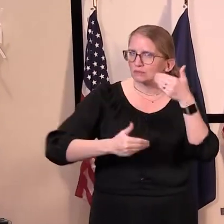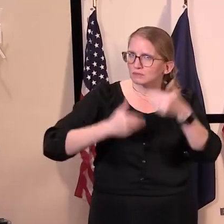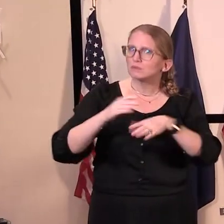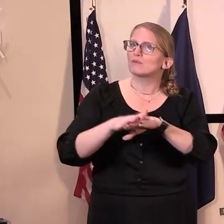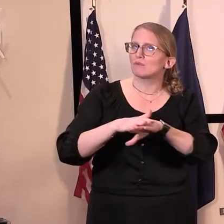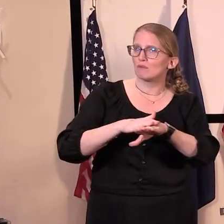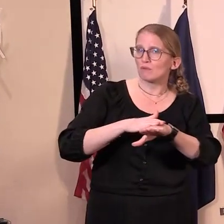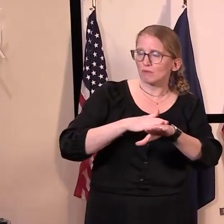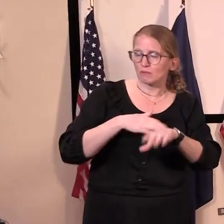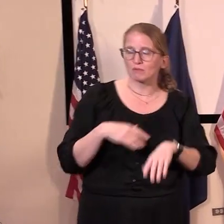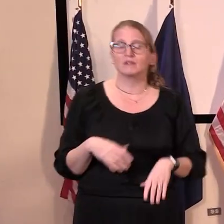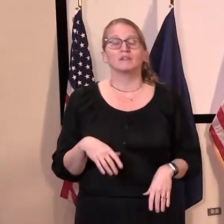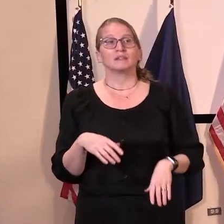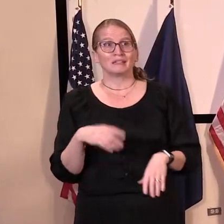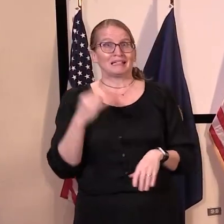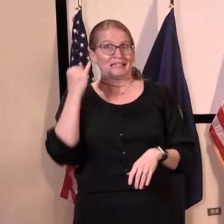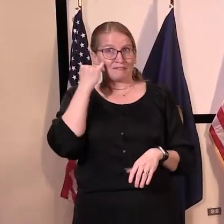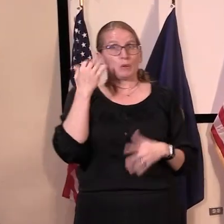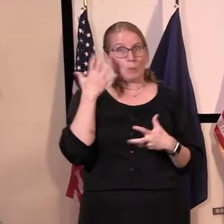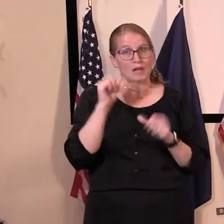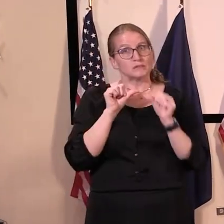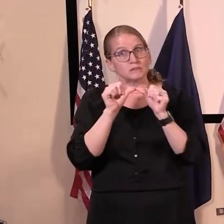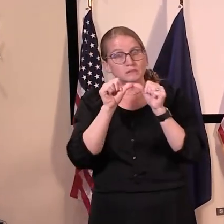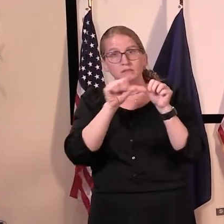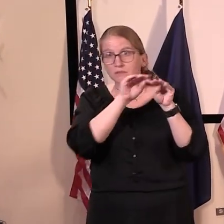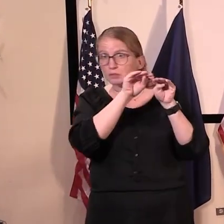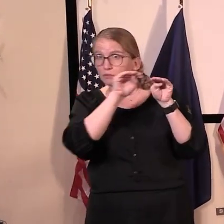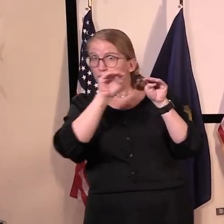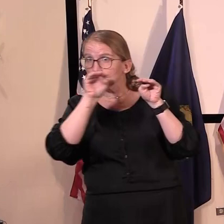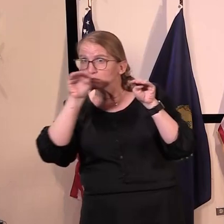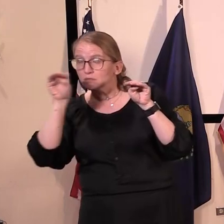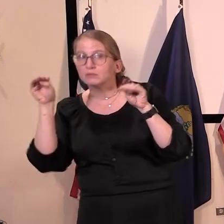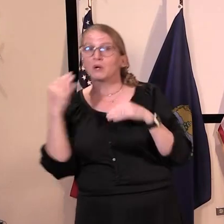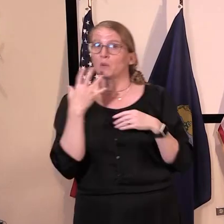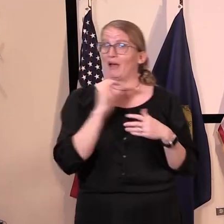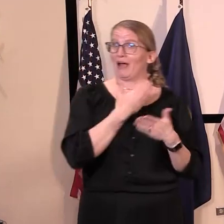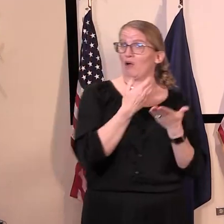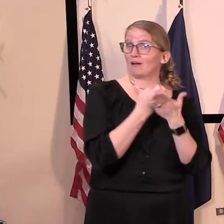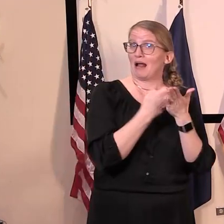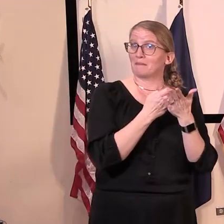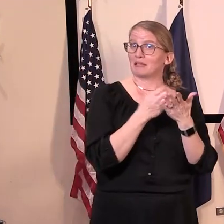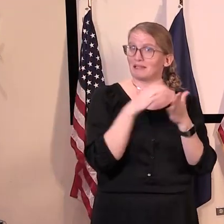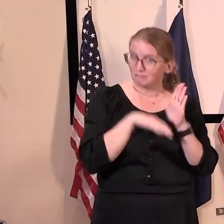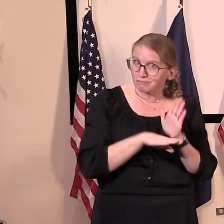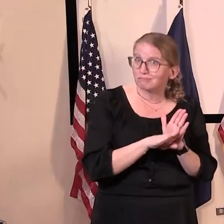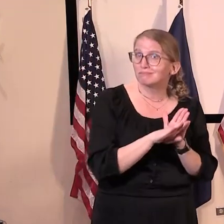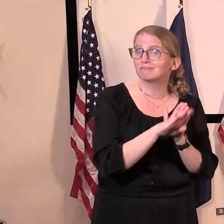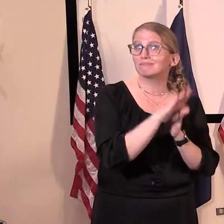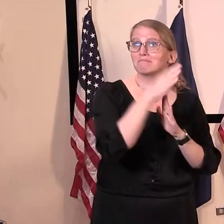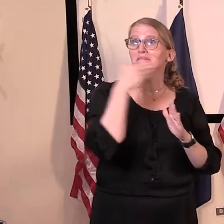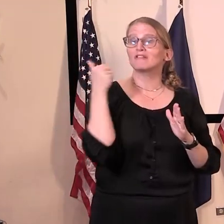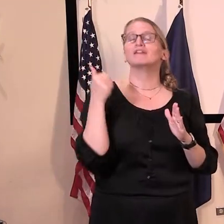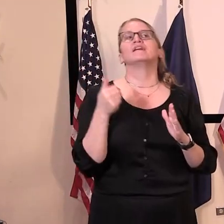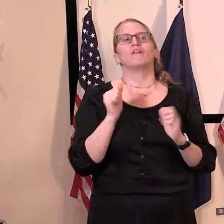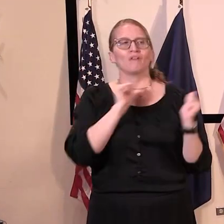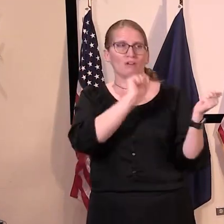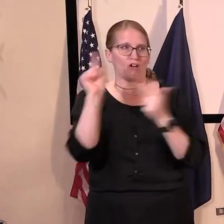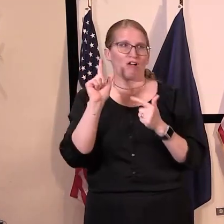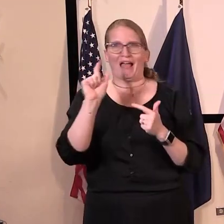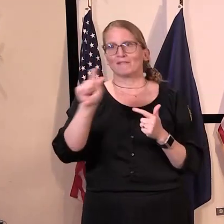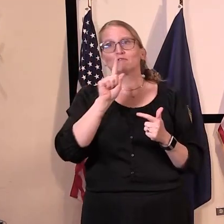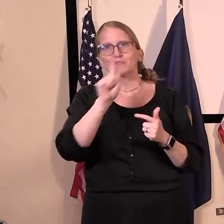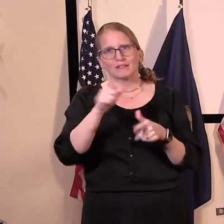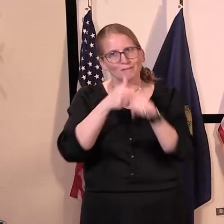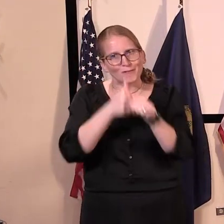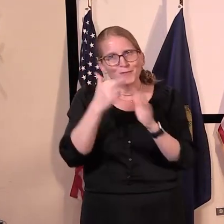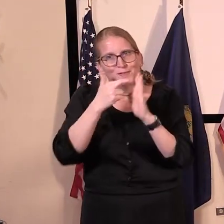on health and the economic battle as well, each of us has to be smart and has to be vigilant.